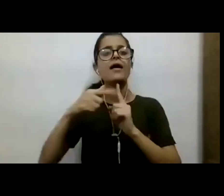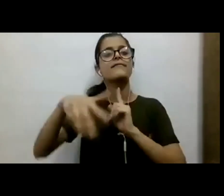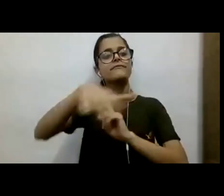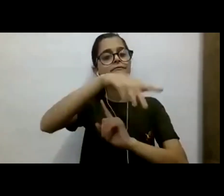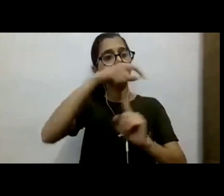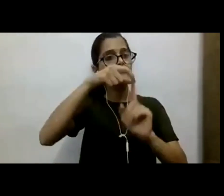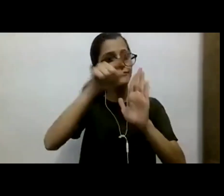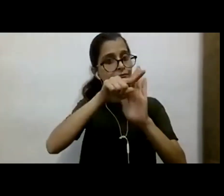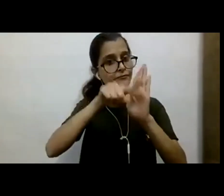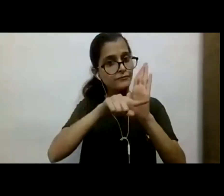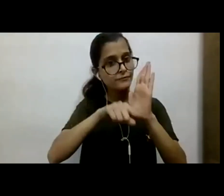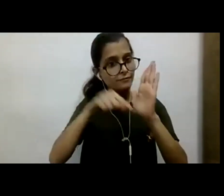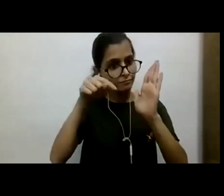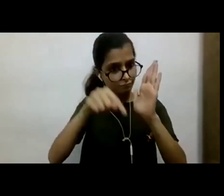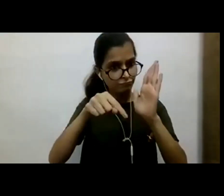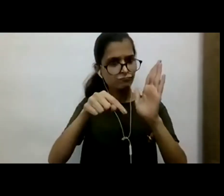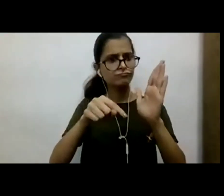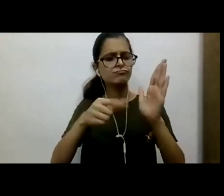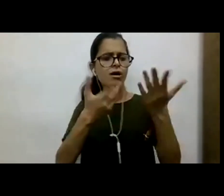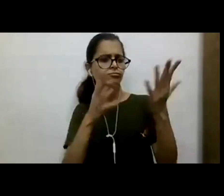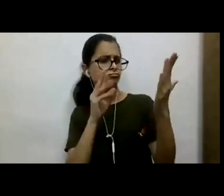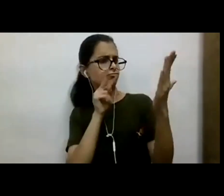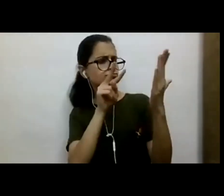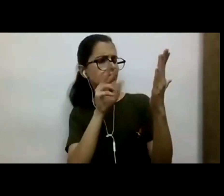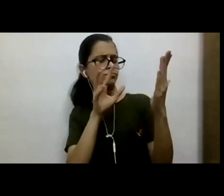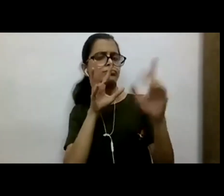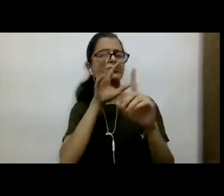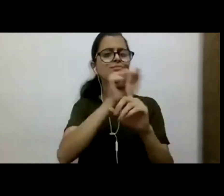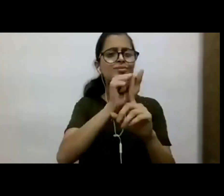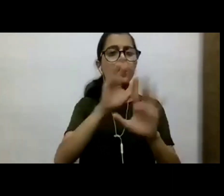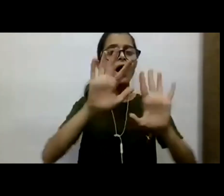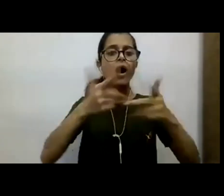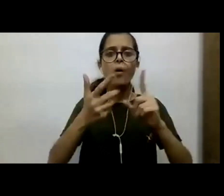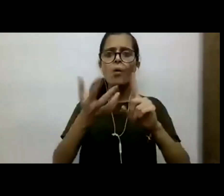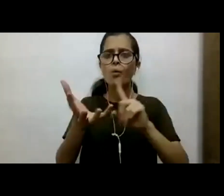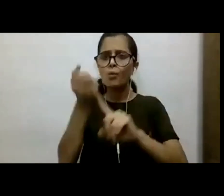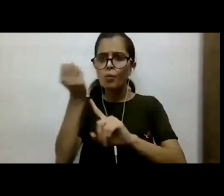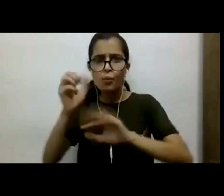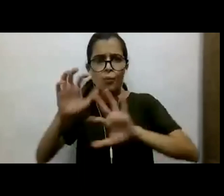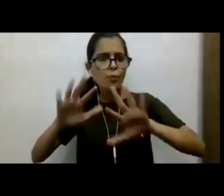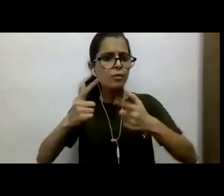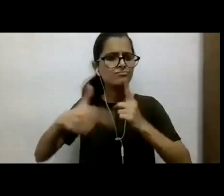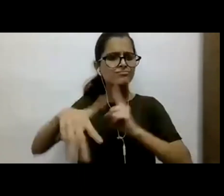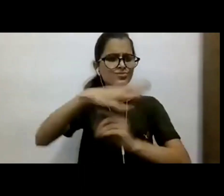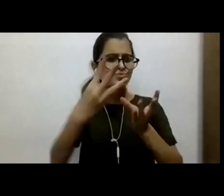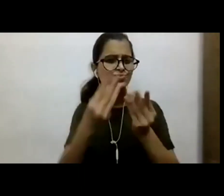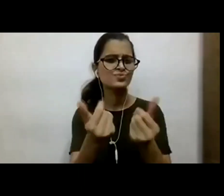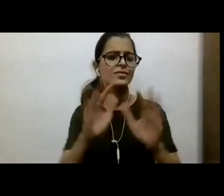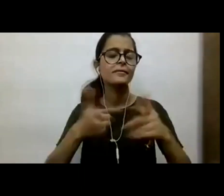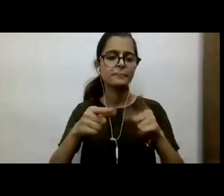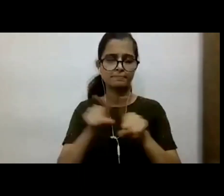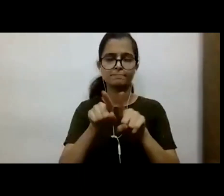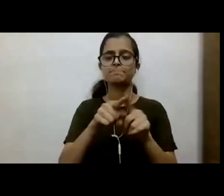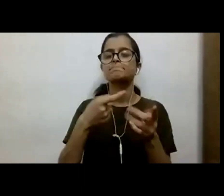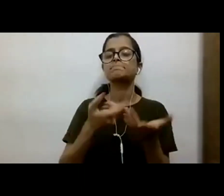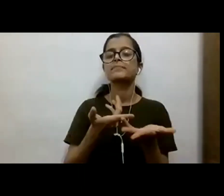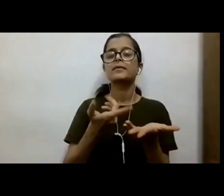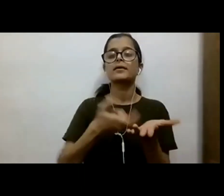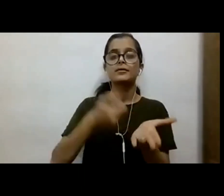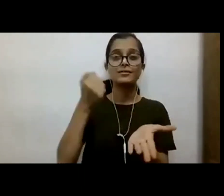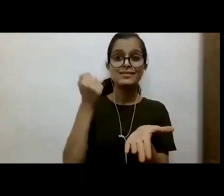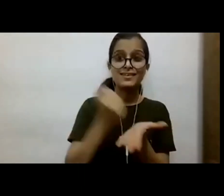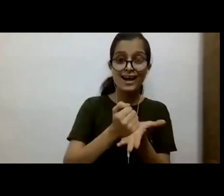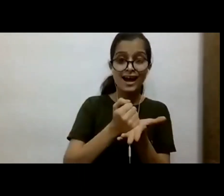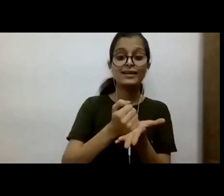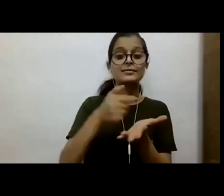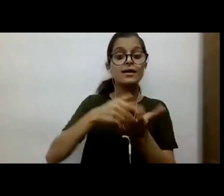it address these concerns and what is the approach to this policy? A rights-based approach to, you know, environmental rights,